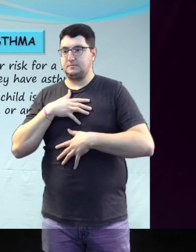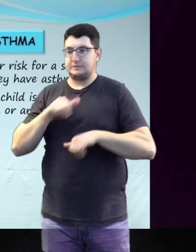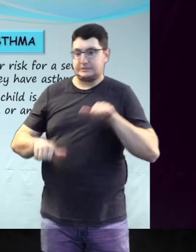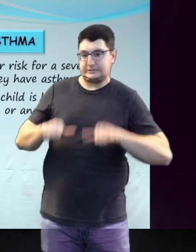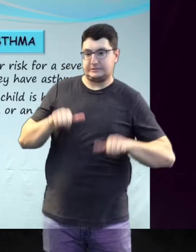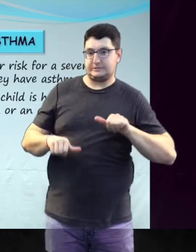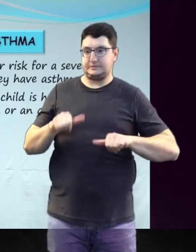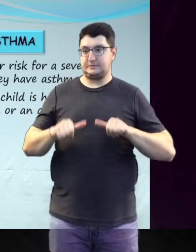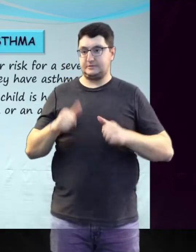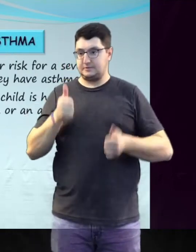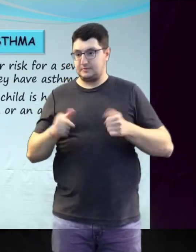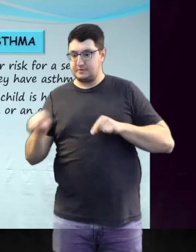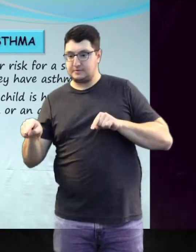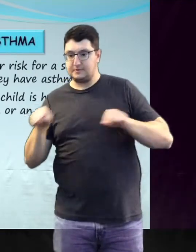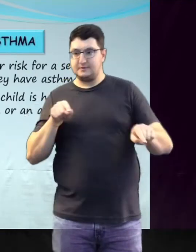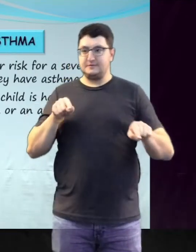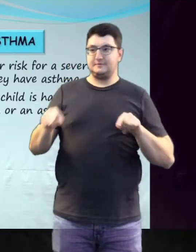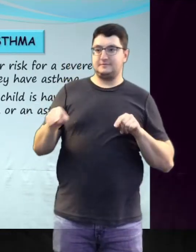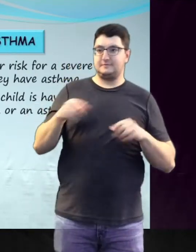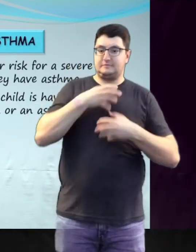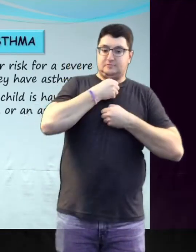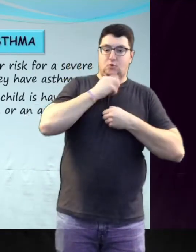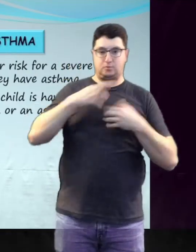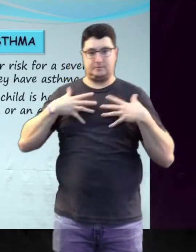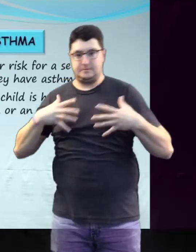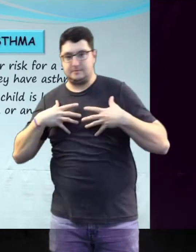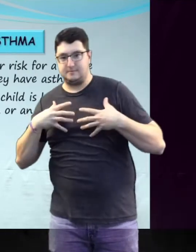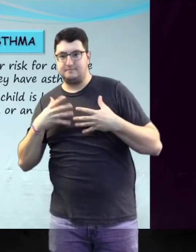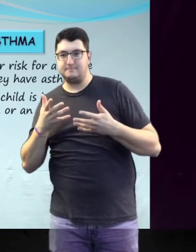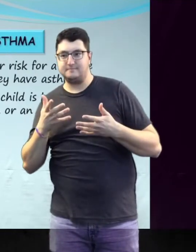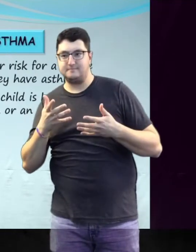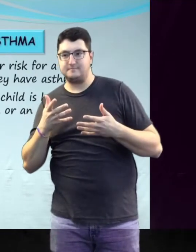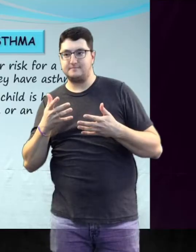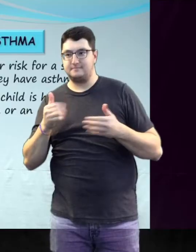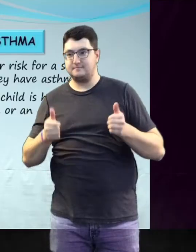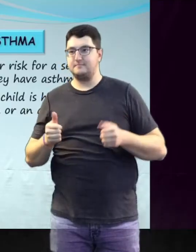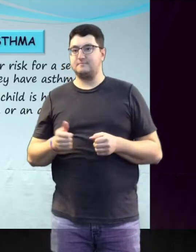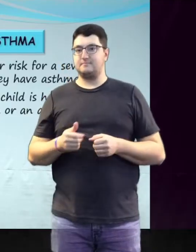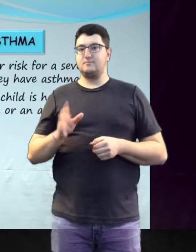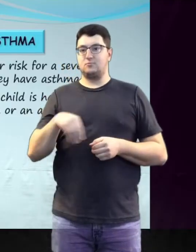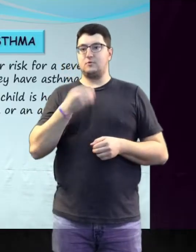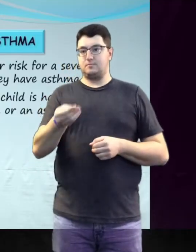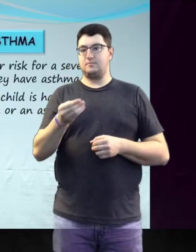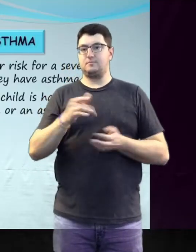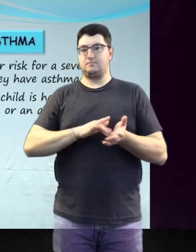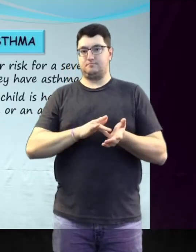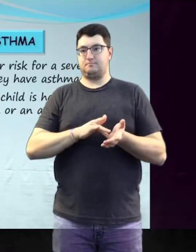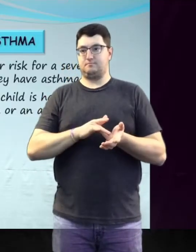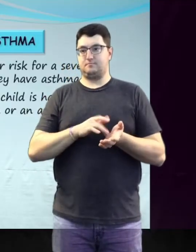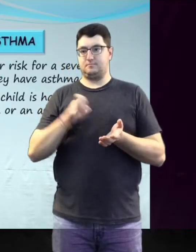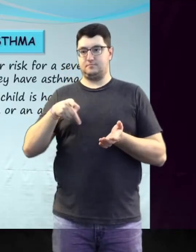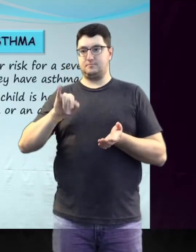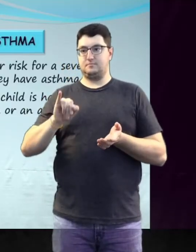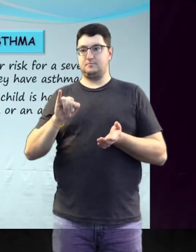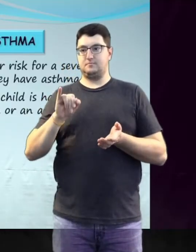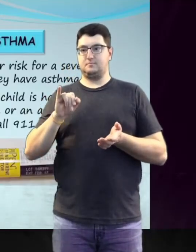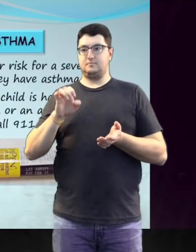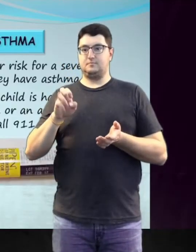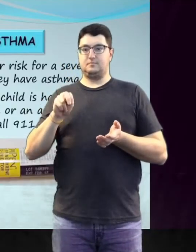and there is uncertainty whether they are experiencing an anaphylactic reaction or an asthma episode, epinephrine